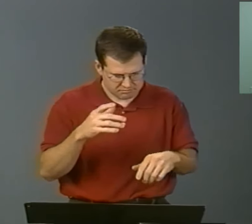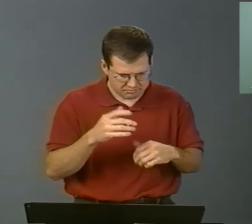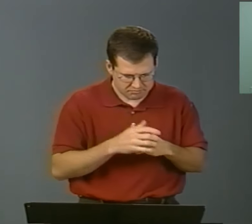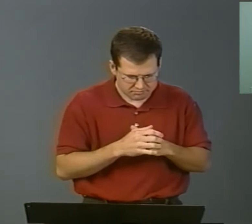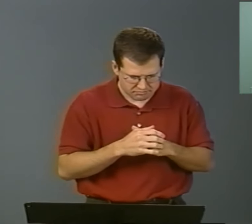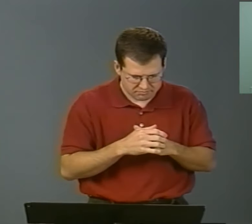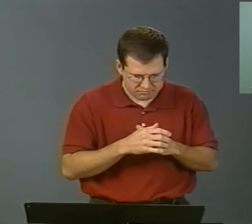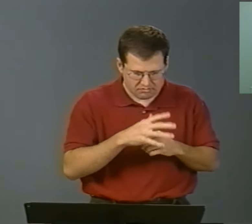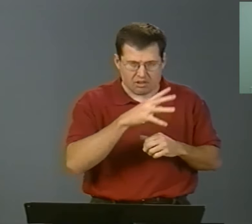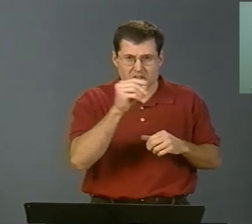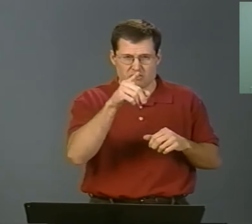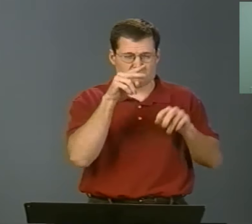of ignore people?